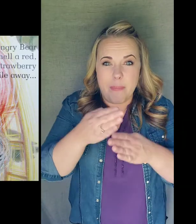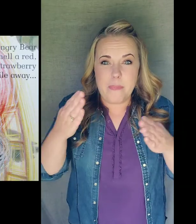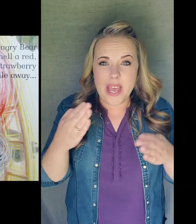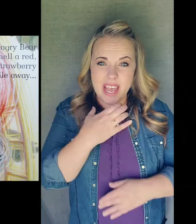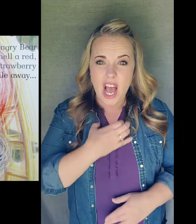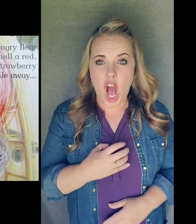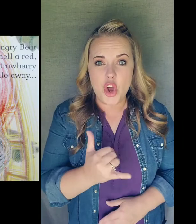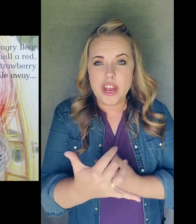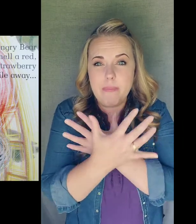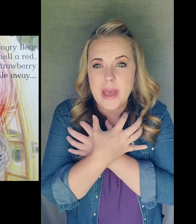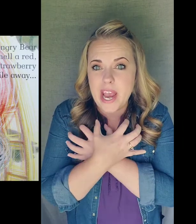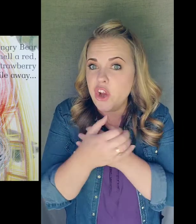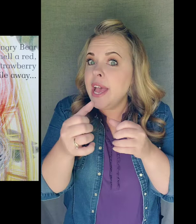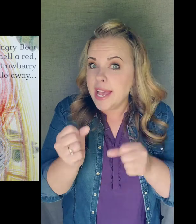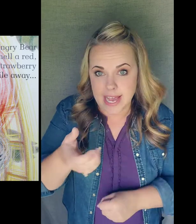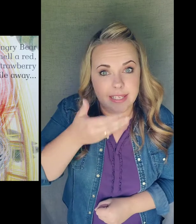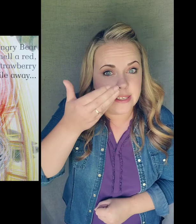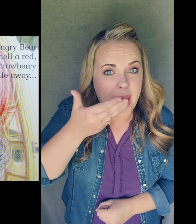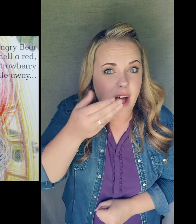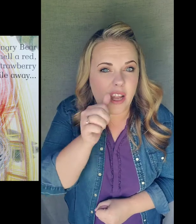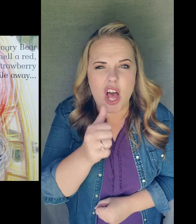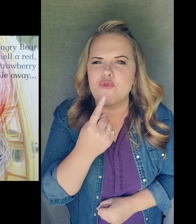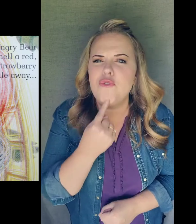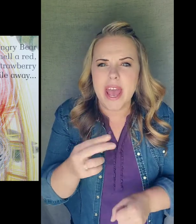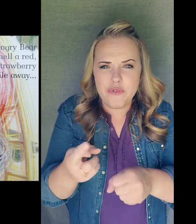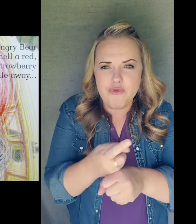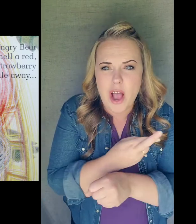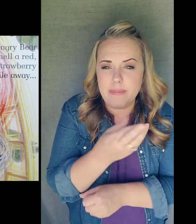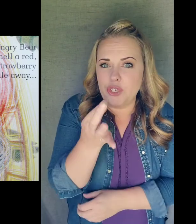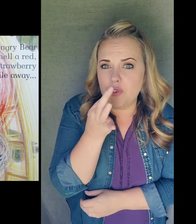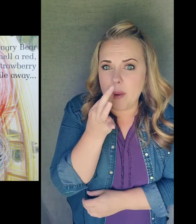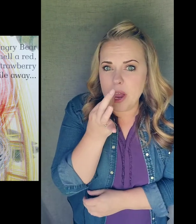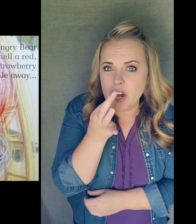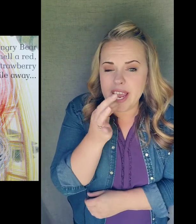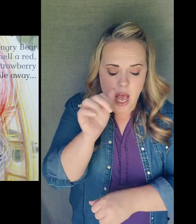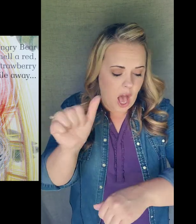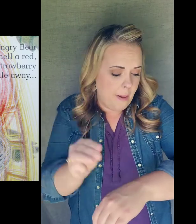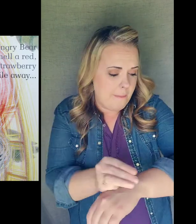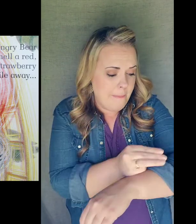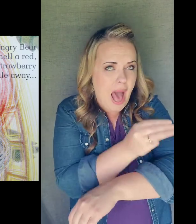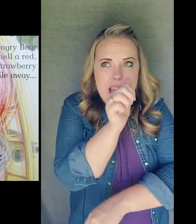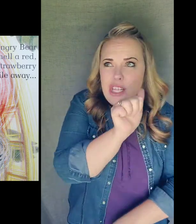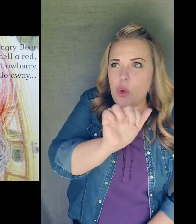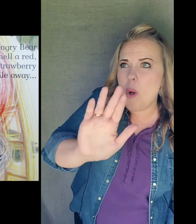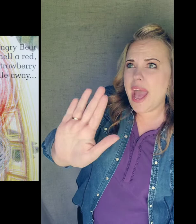Big Hungry Bear can smell a Red Ripe Strawberry a mile away.